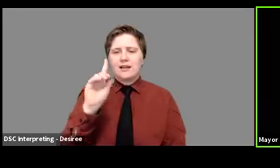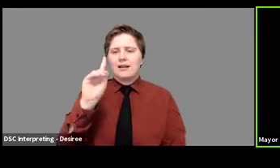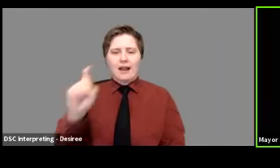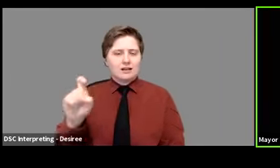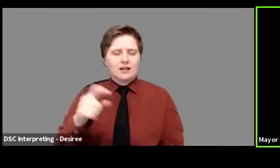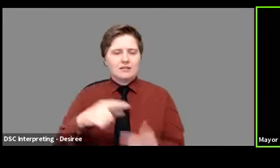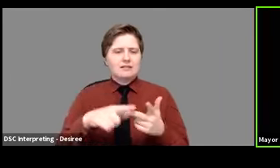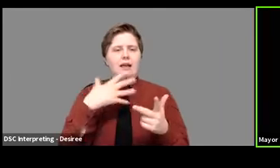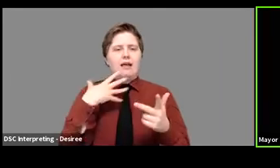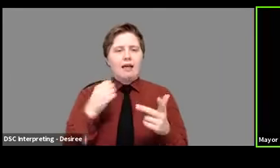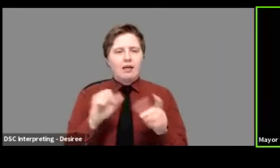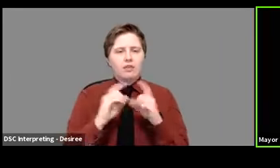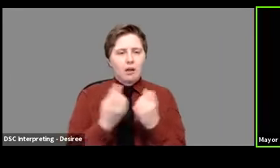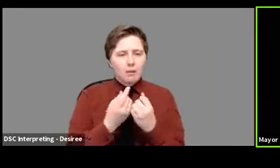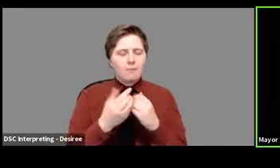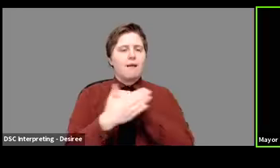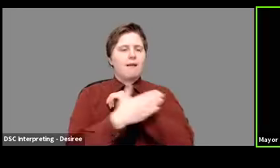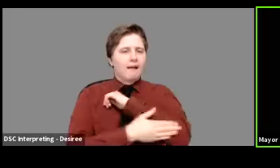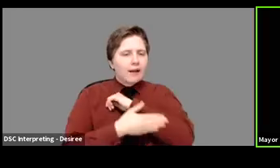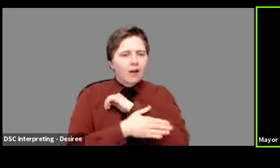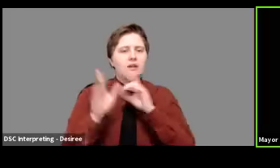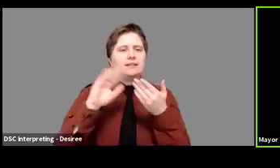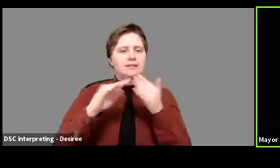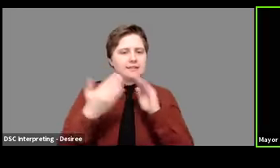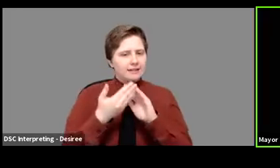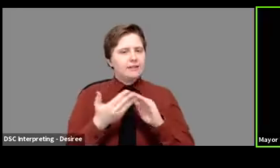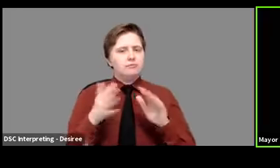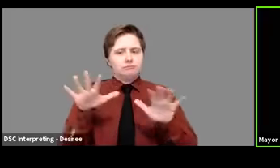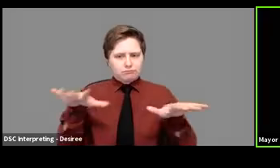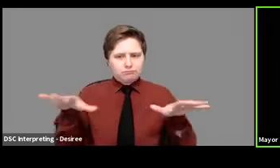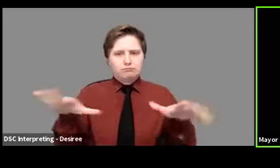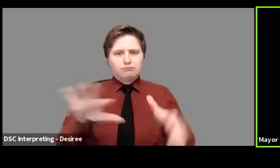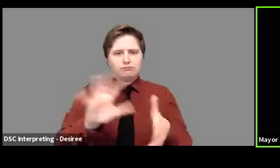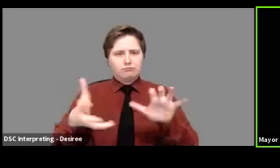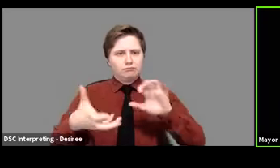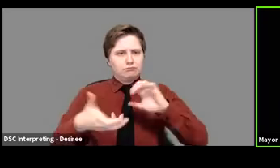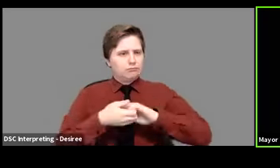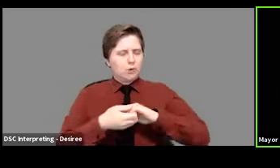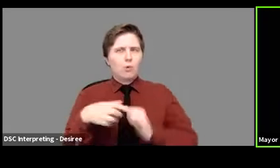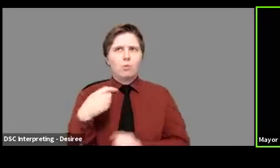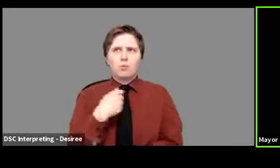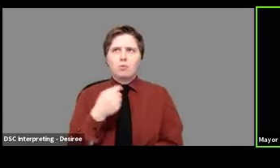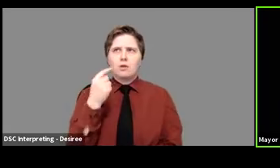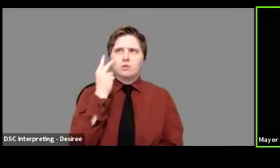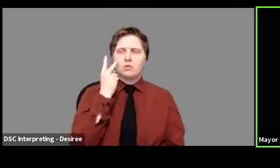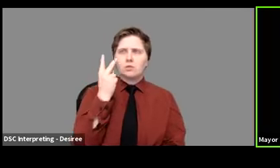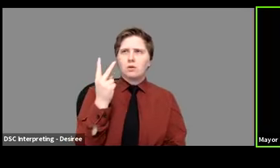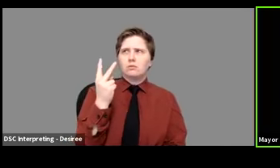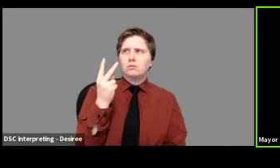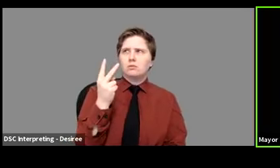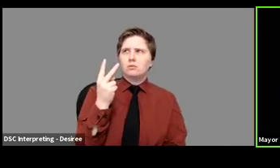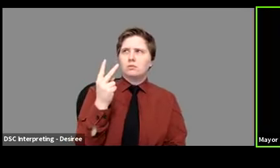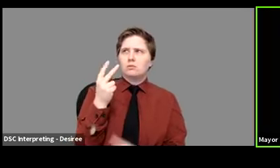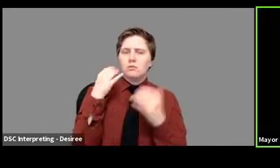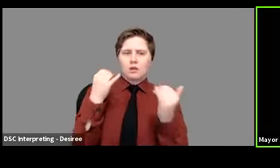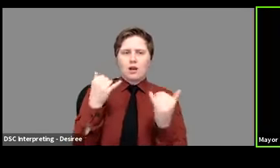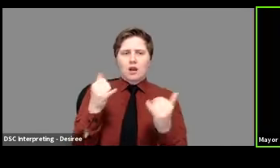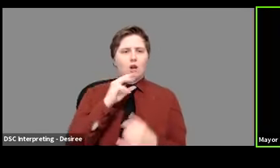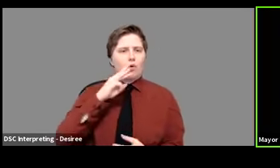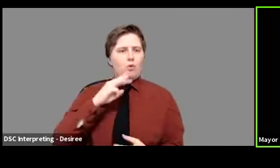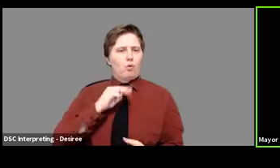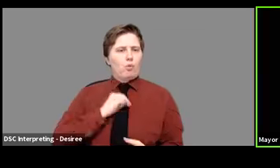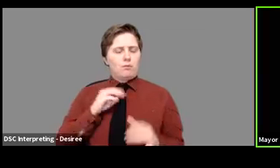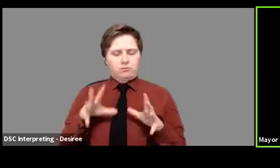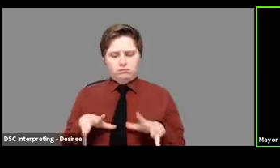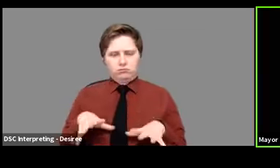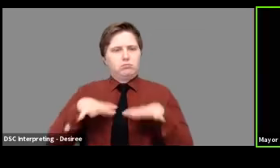the county and the city. That, I think we saw, what we're seeing now is Walmart kind of come